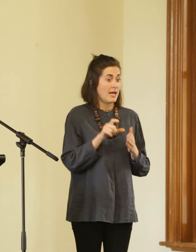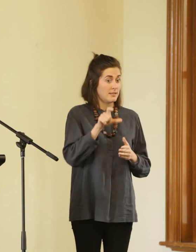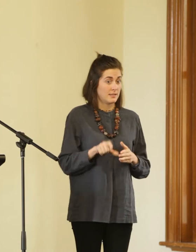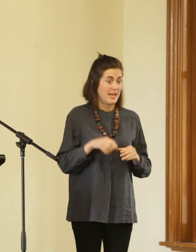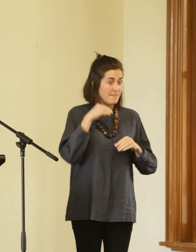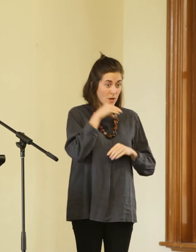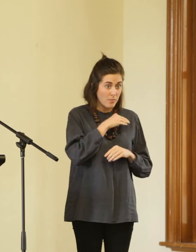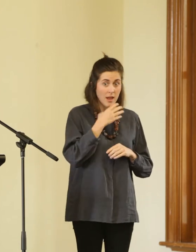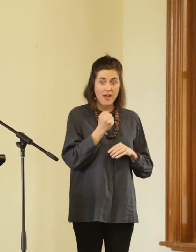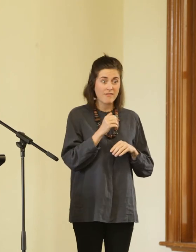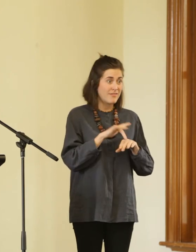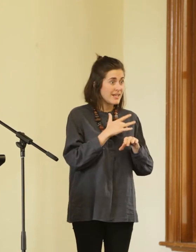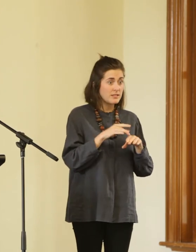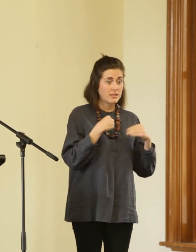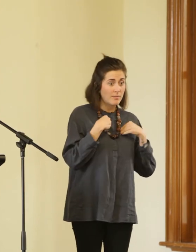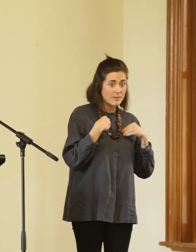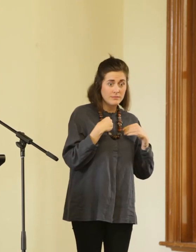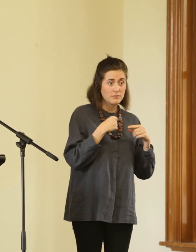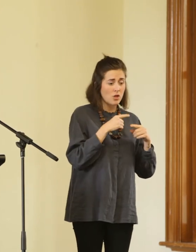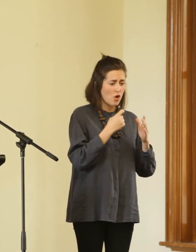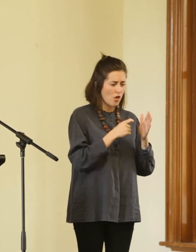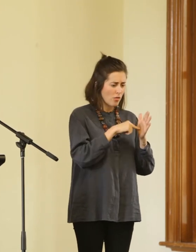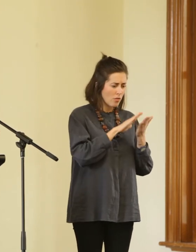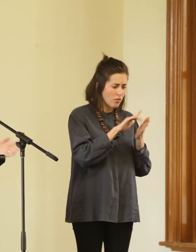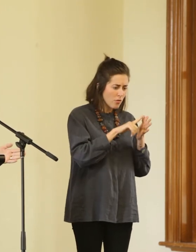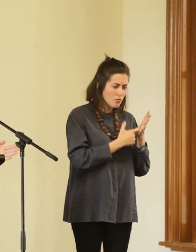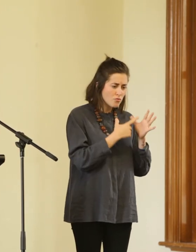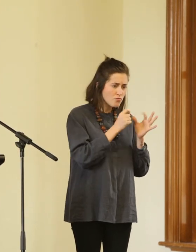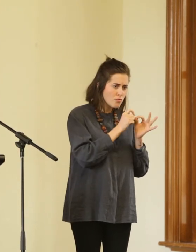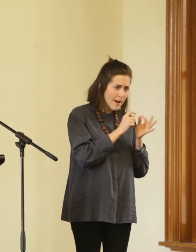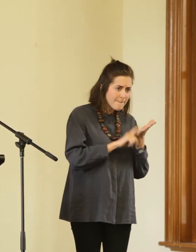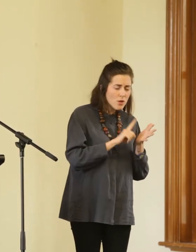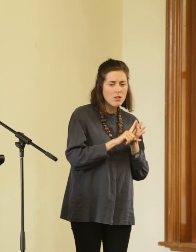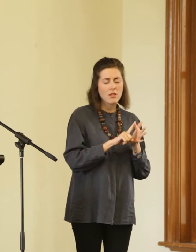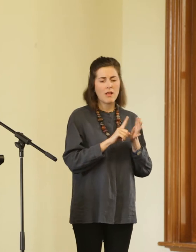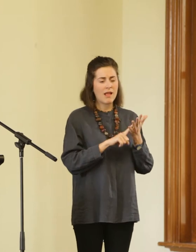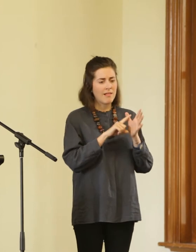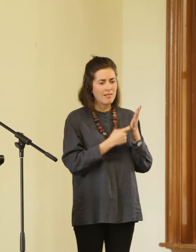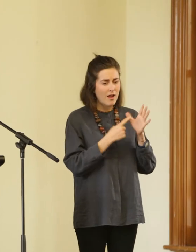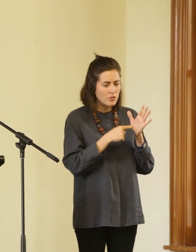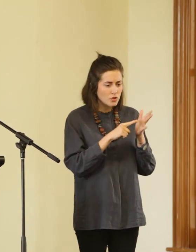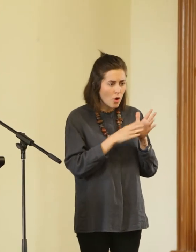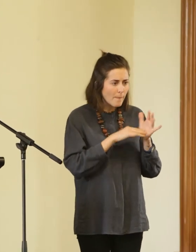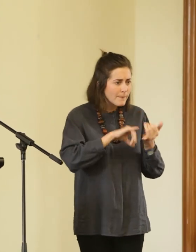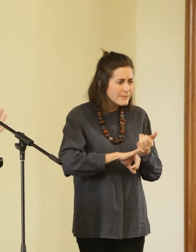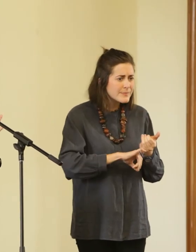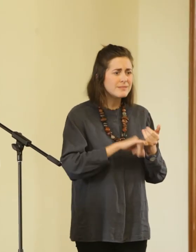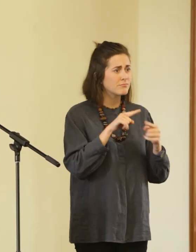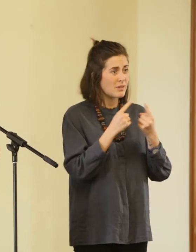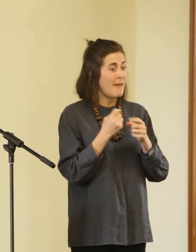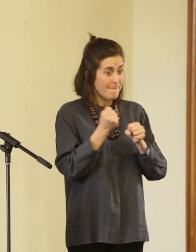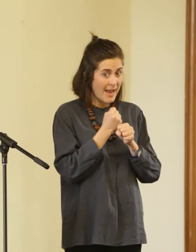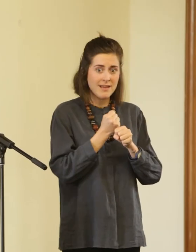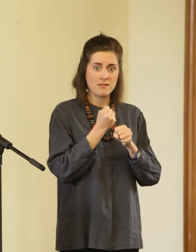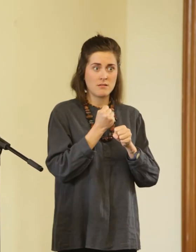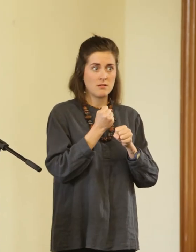we have seen theatre companies, Fraught Outfit and The Rabble, artists Samara Hirsch and Lara Toms creating works that feature child